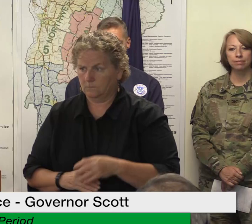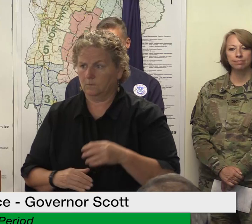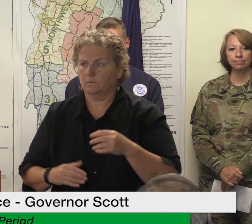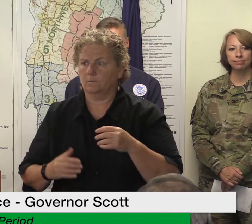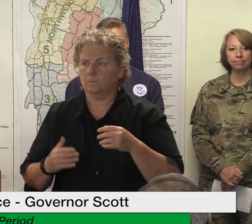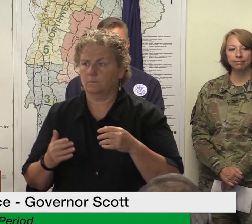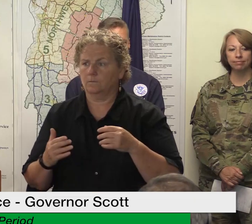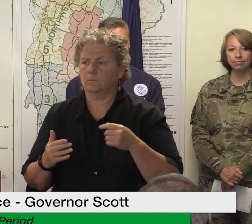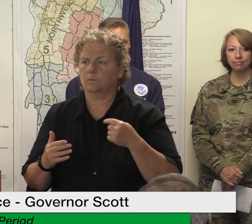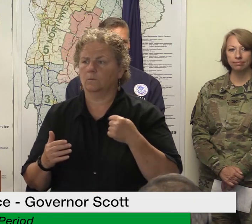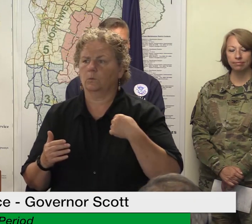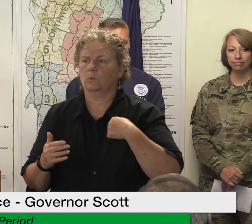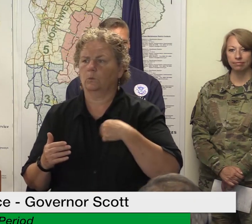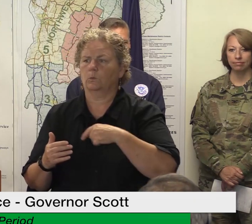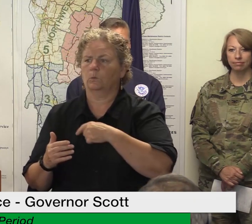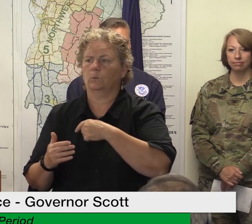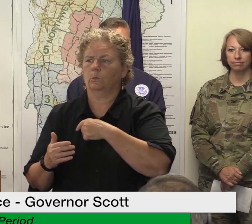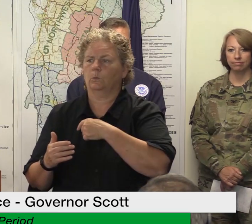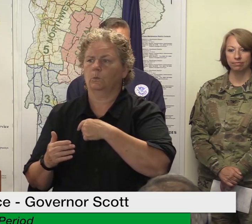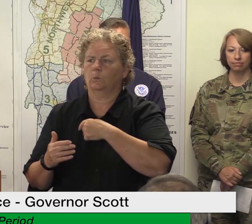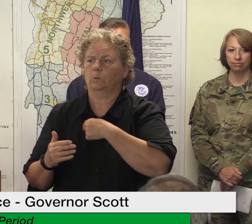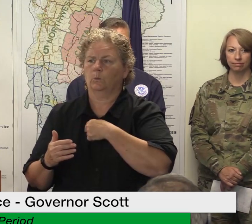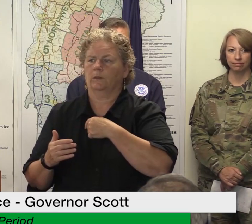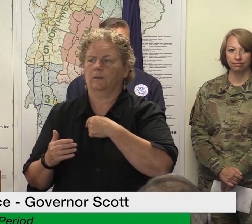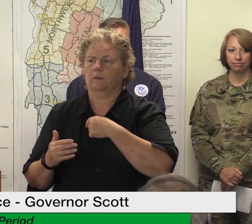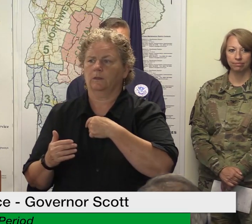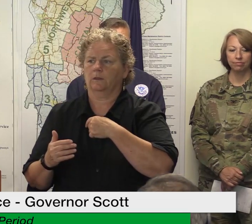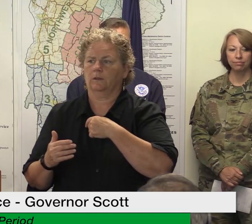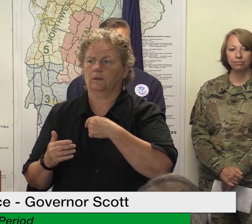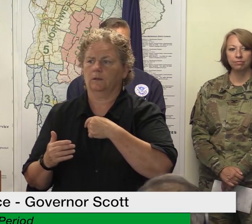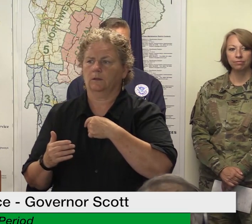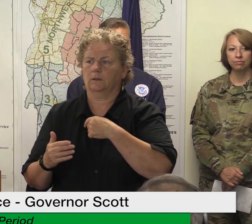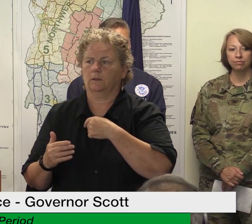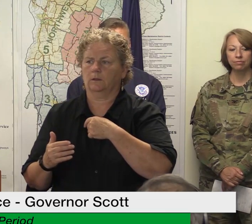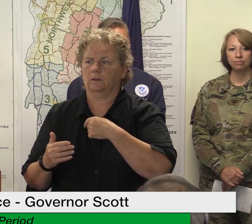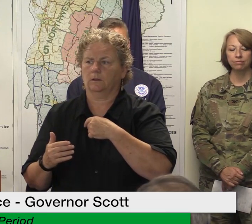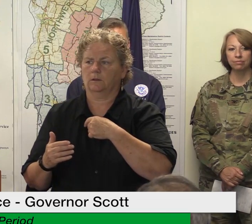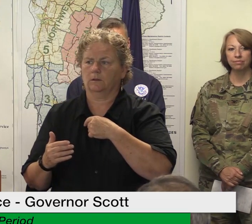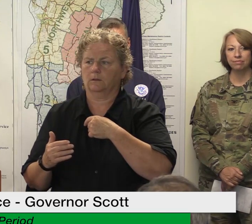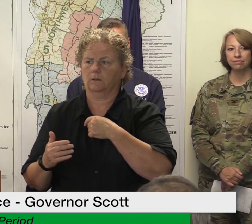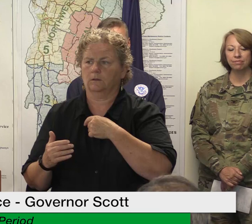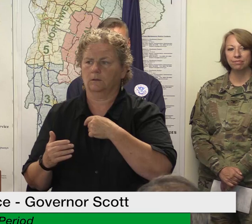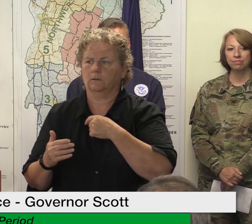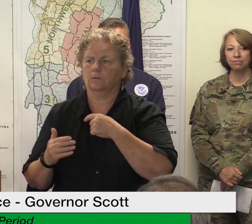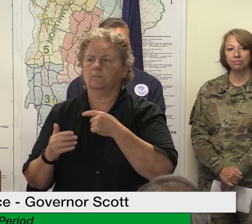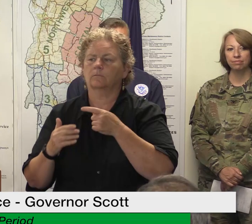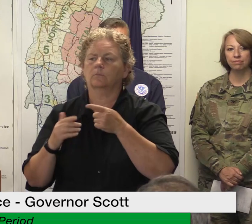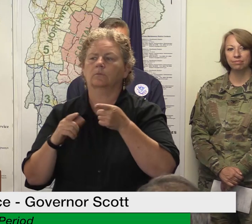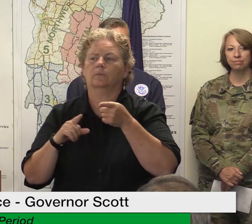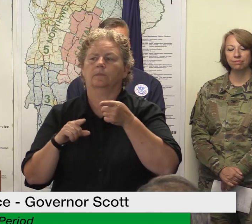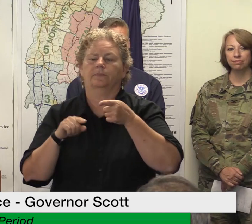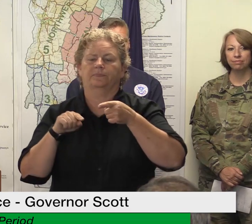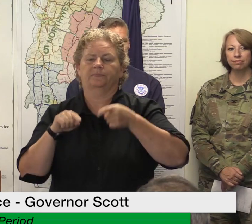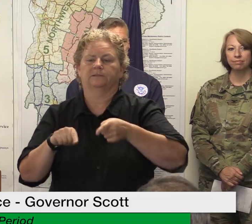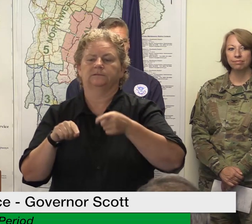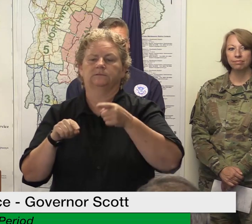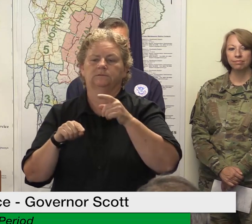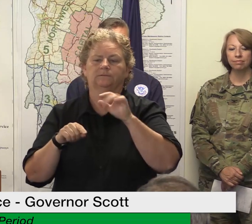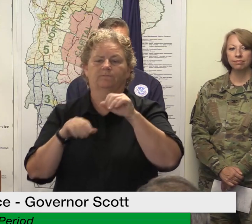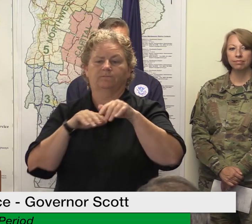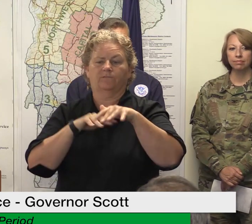event will not impact uh any policyholders uh premiums so um they should